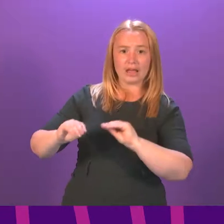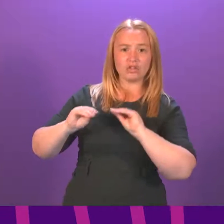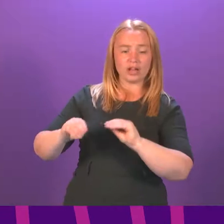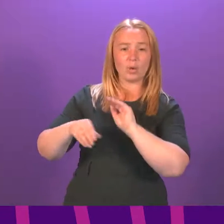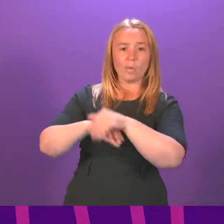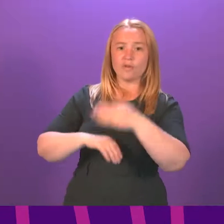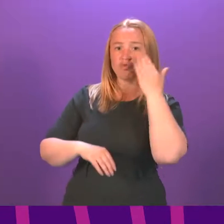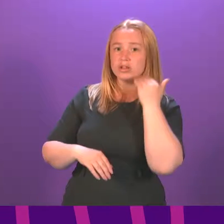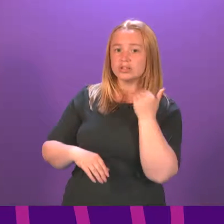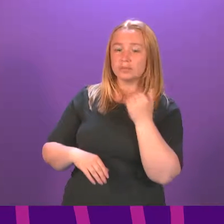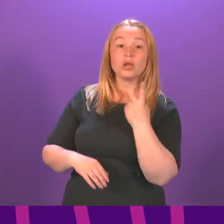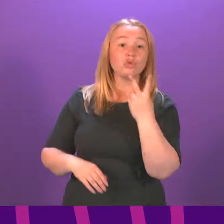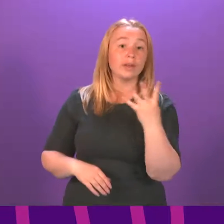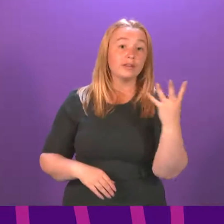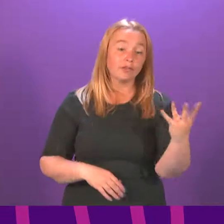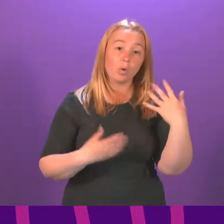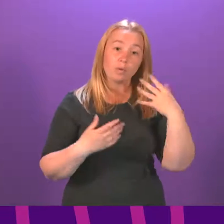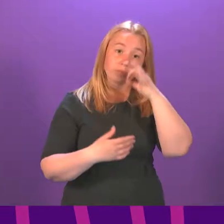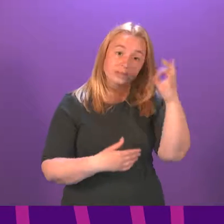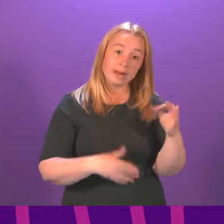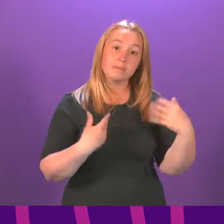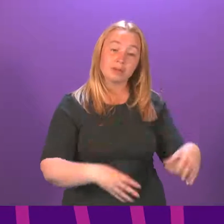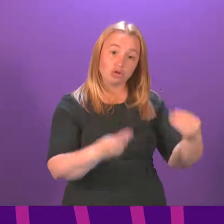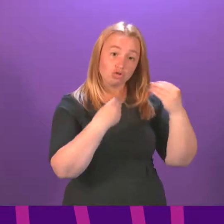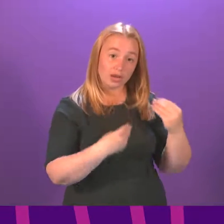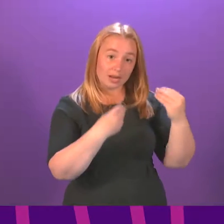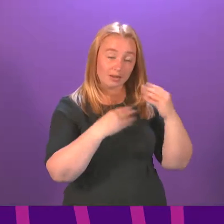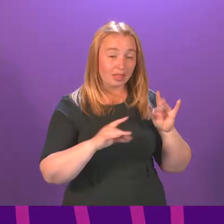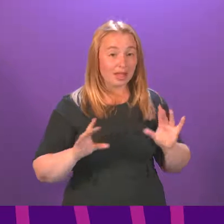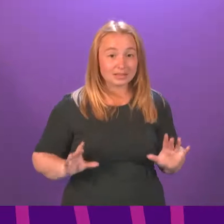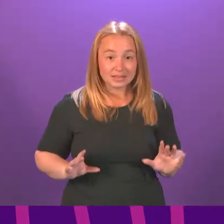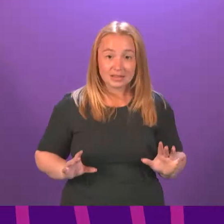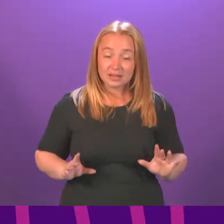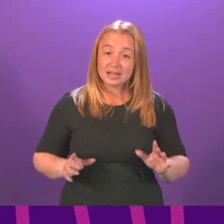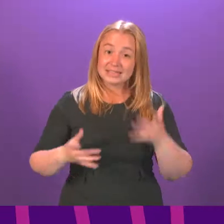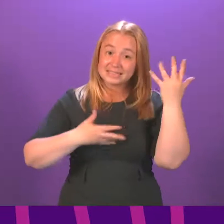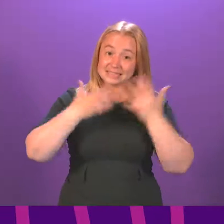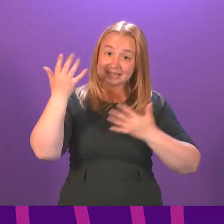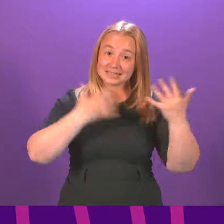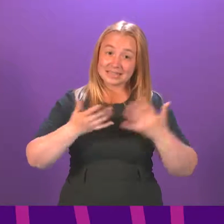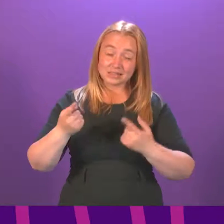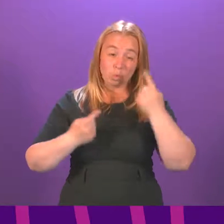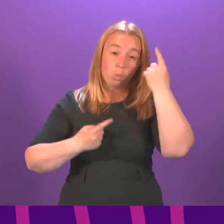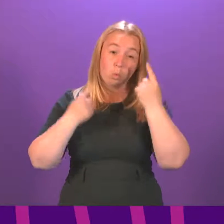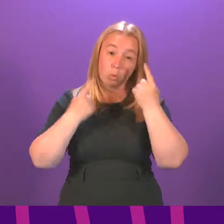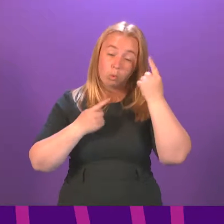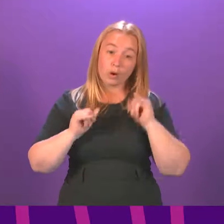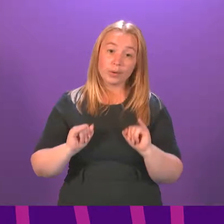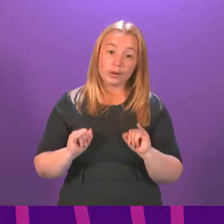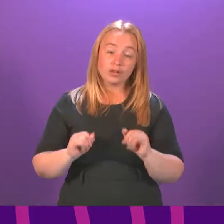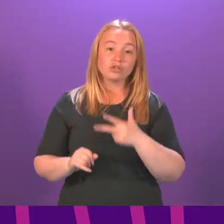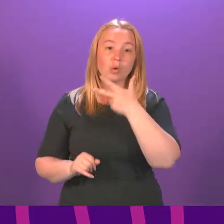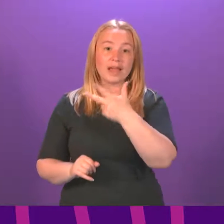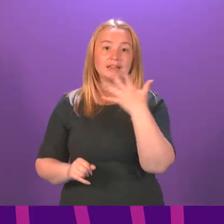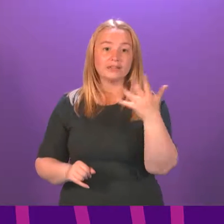24% receiving training on the subject. These are serious worrying statistics, Cabinet Secretary. So, given that 85%